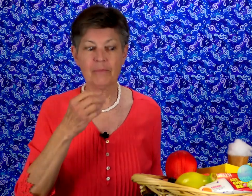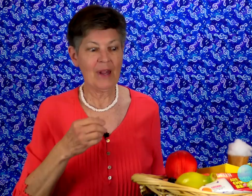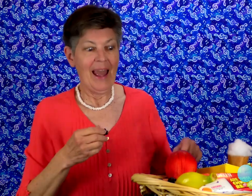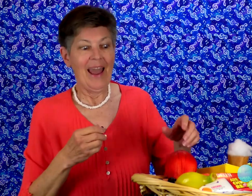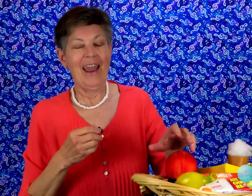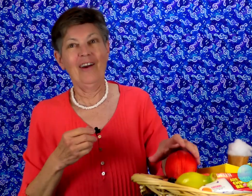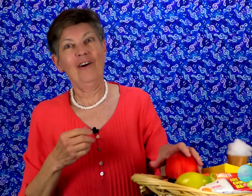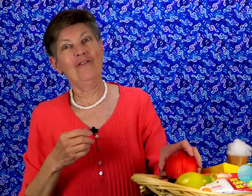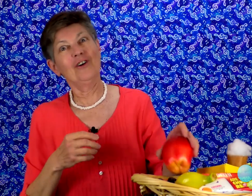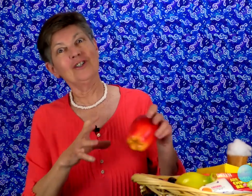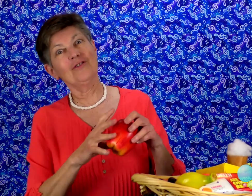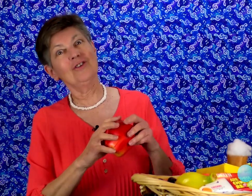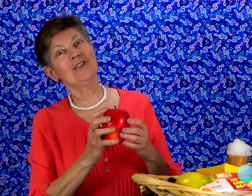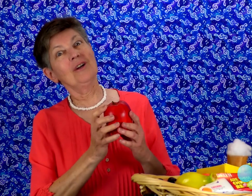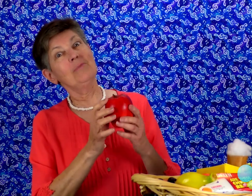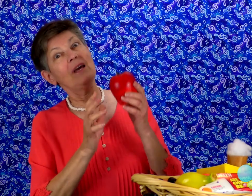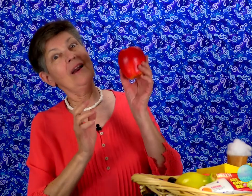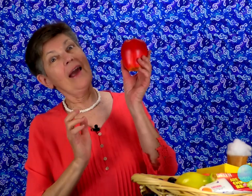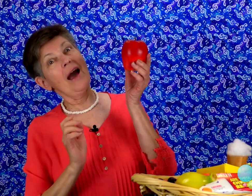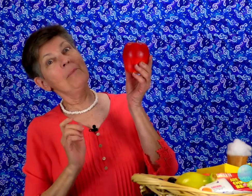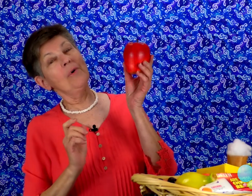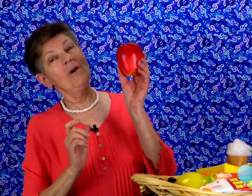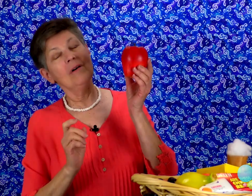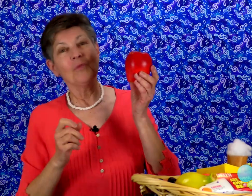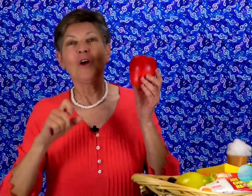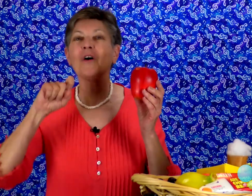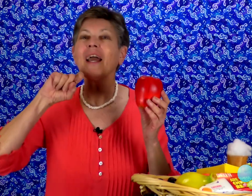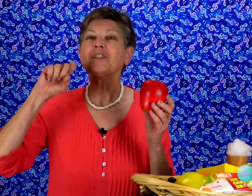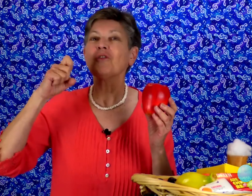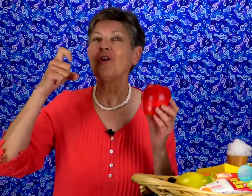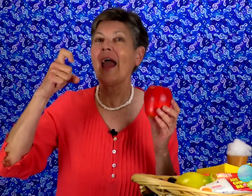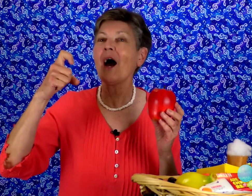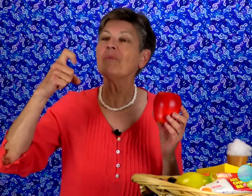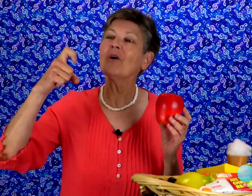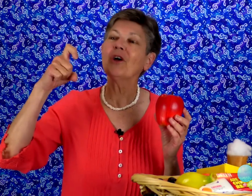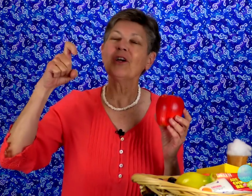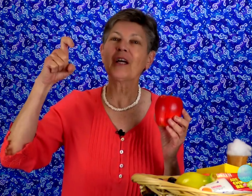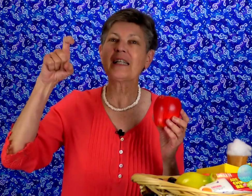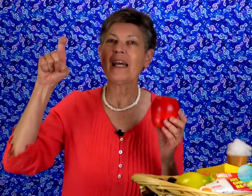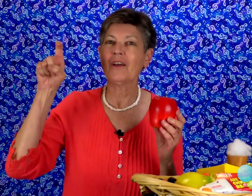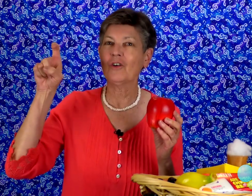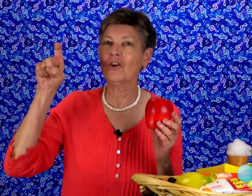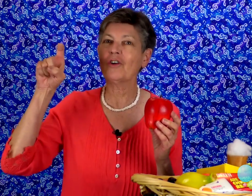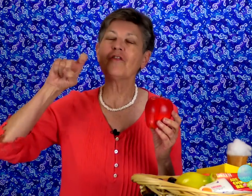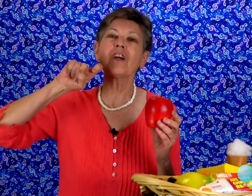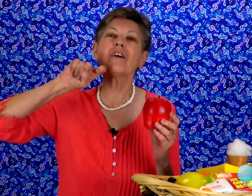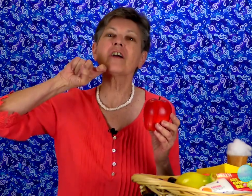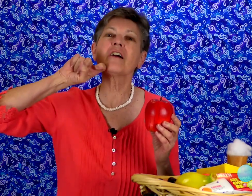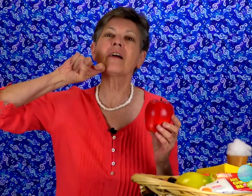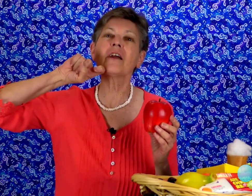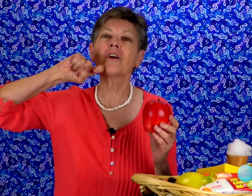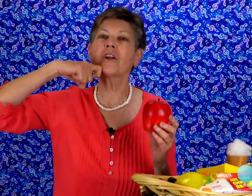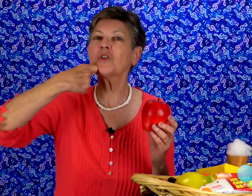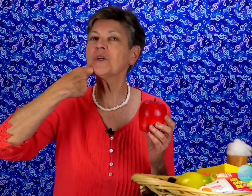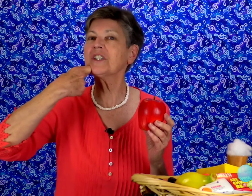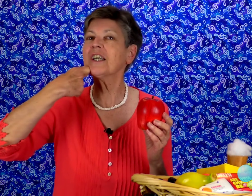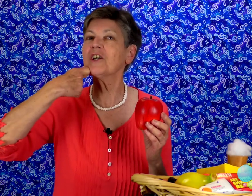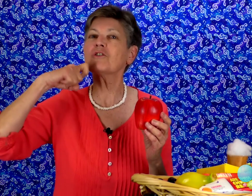and our first food is going to be an apple. Okay so for apple you're going to take your hook finger here and you're going to twist it at your